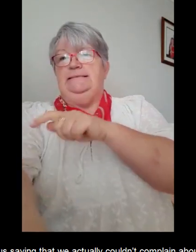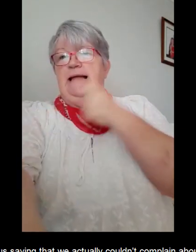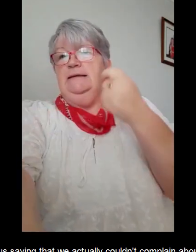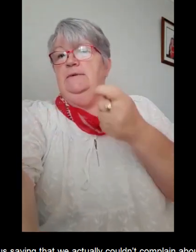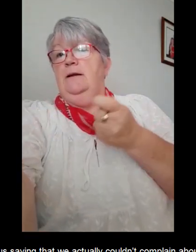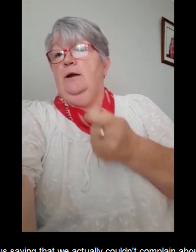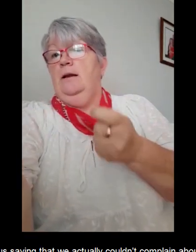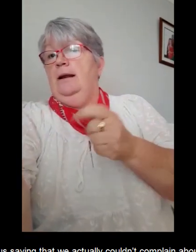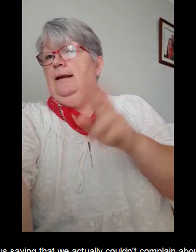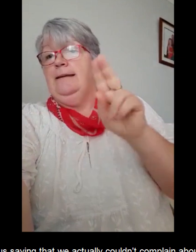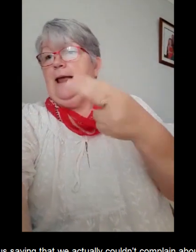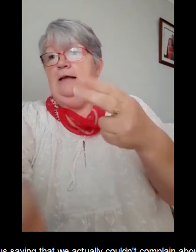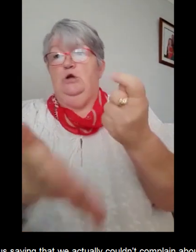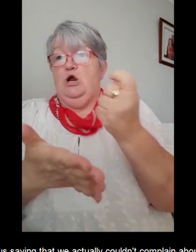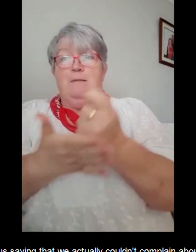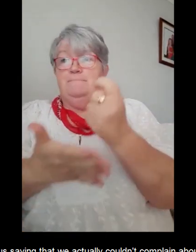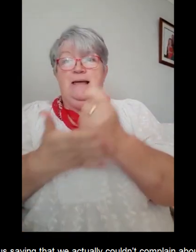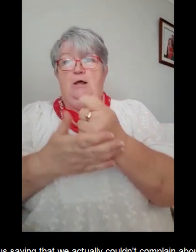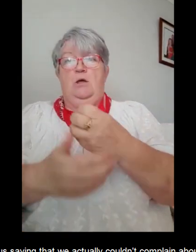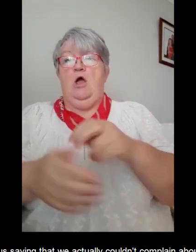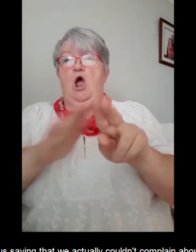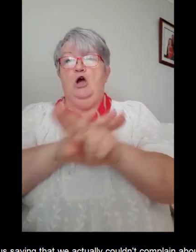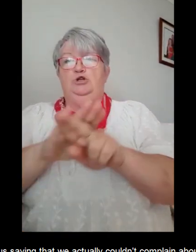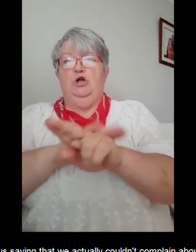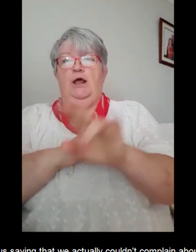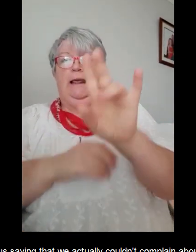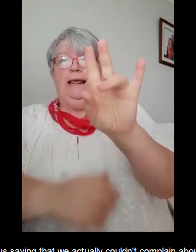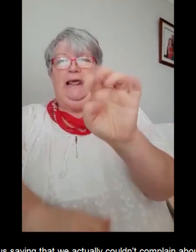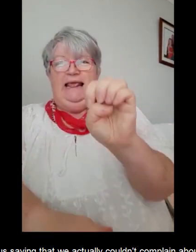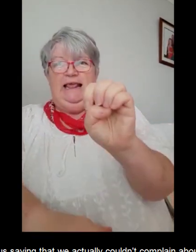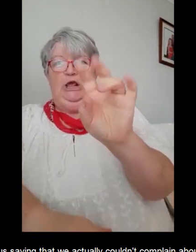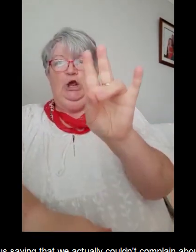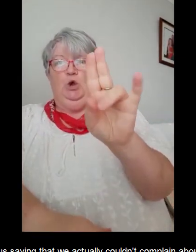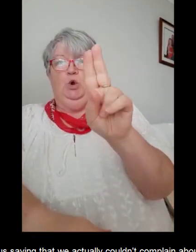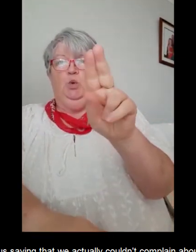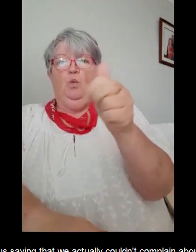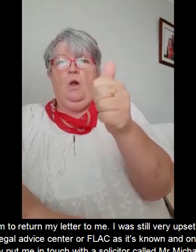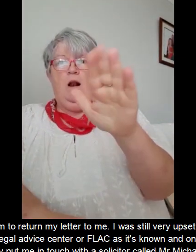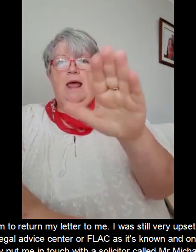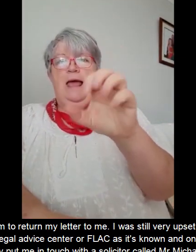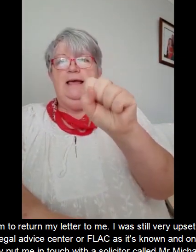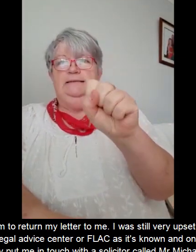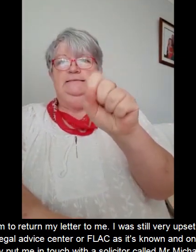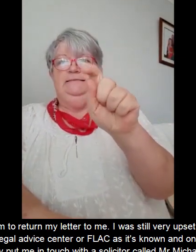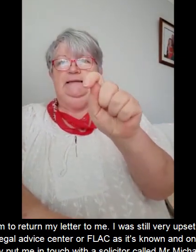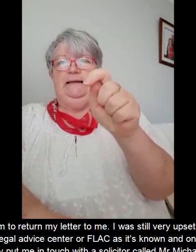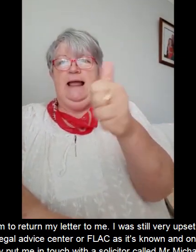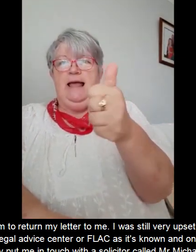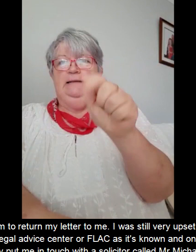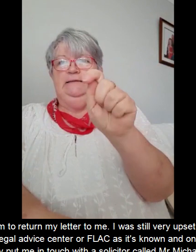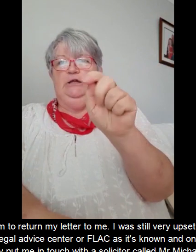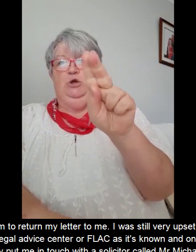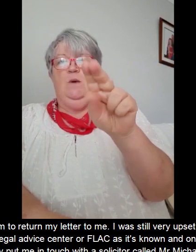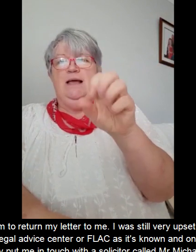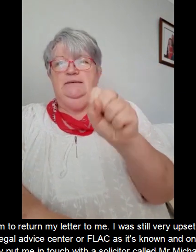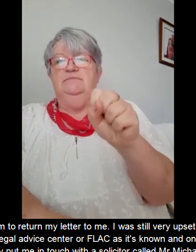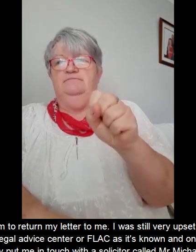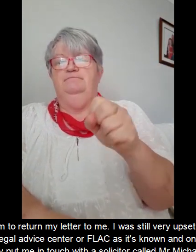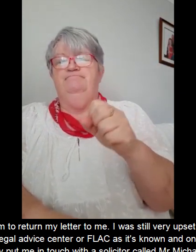actually couldn't complain about this under the Equal Status Act. So I decided to ask them to return my letter to me.